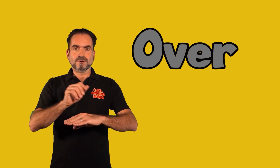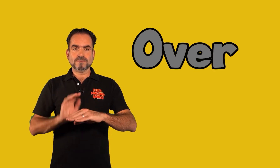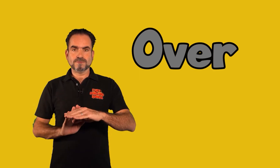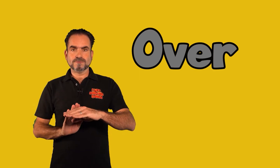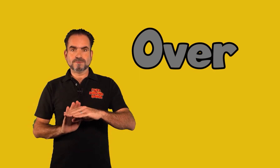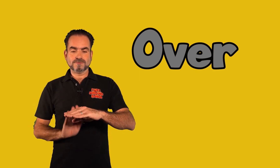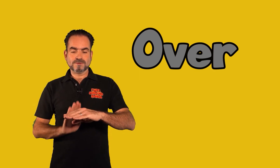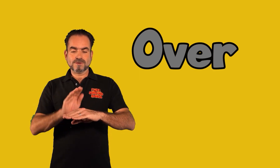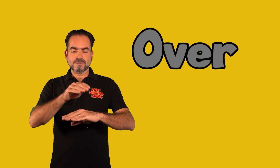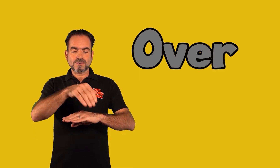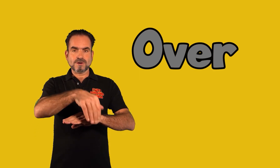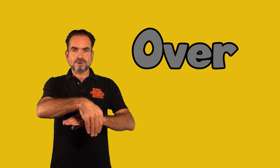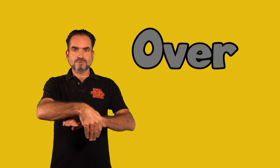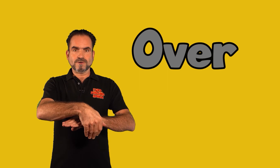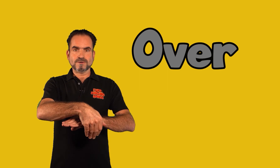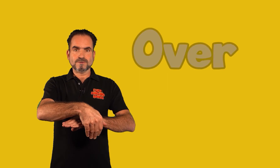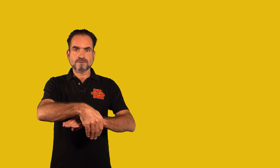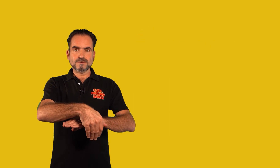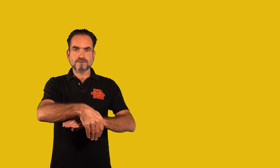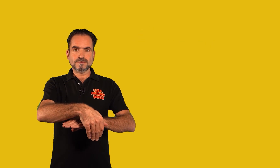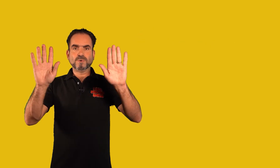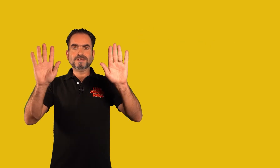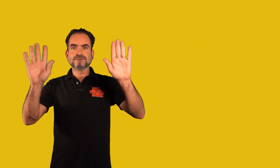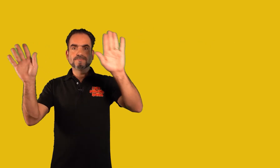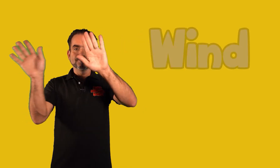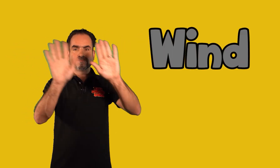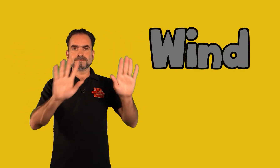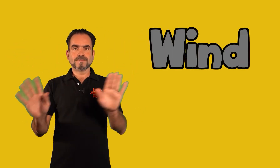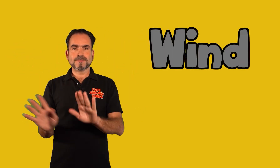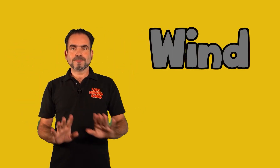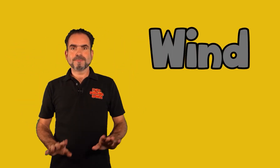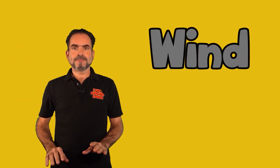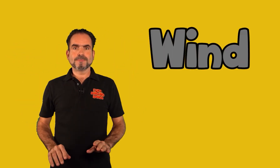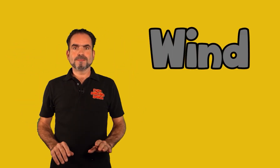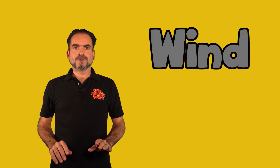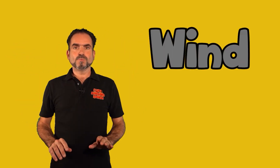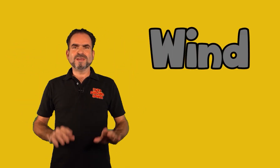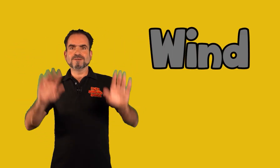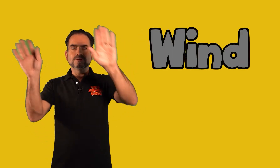over wind wind